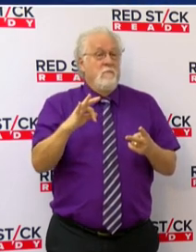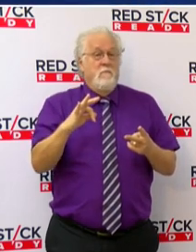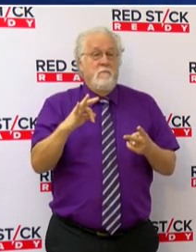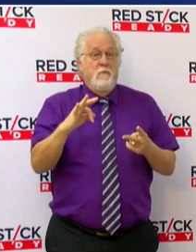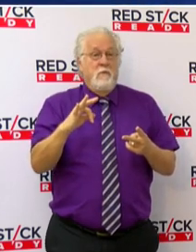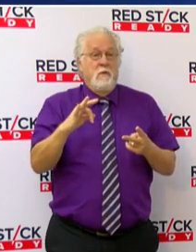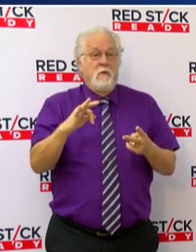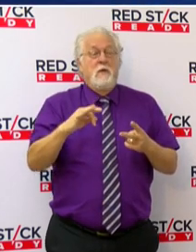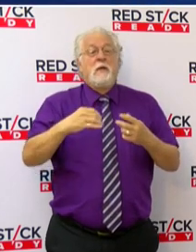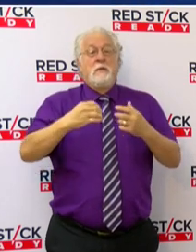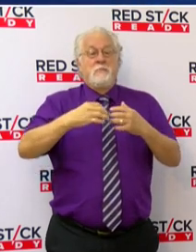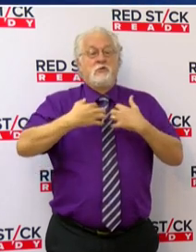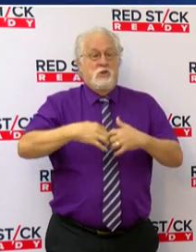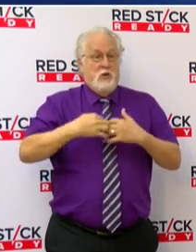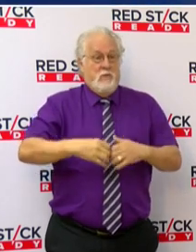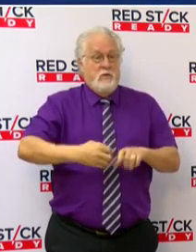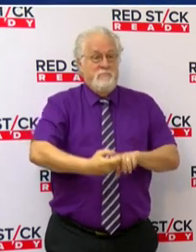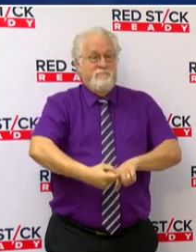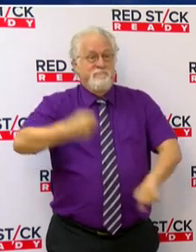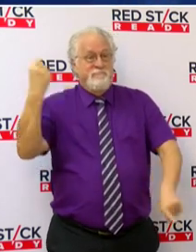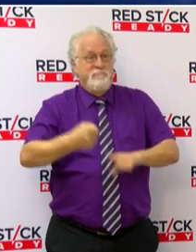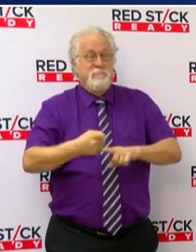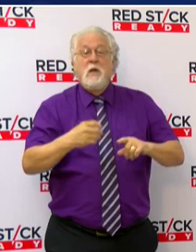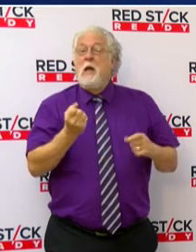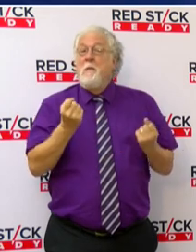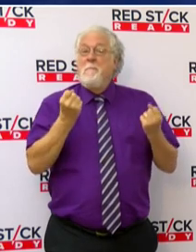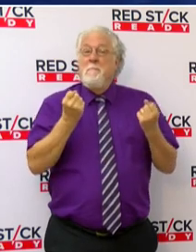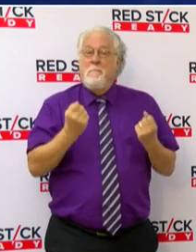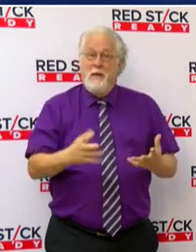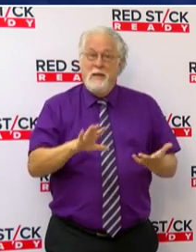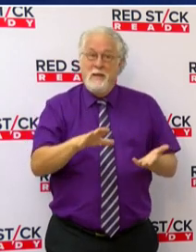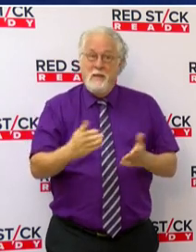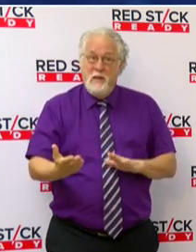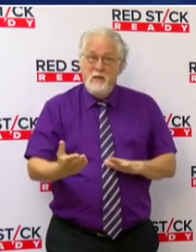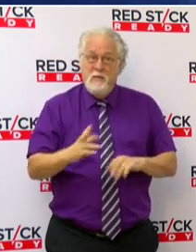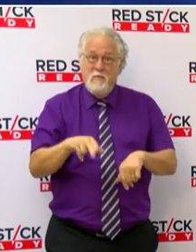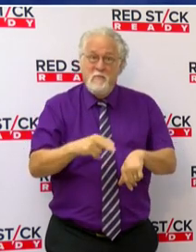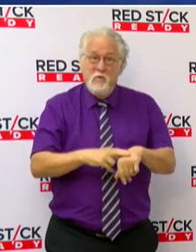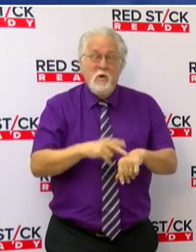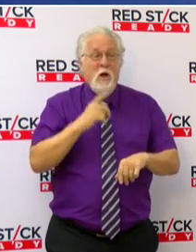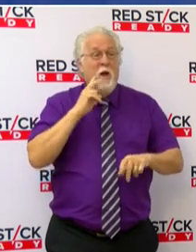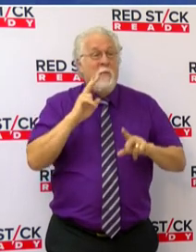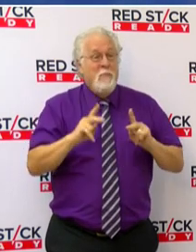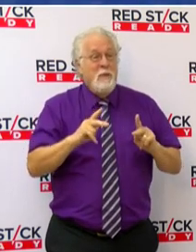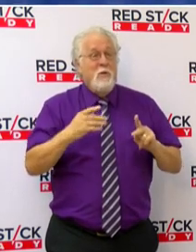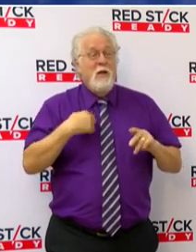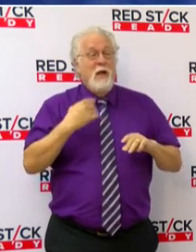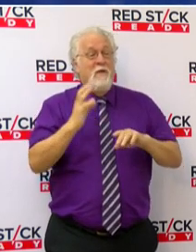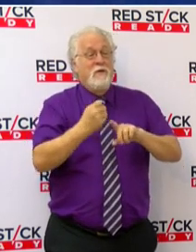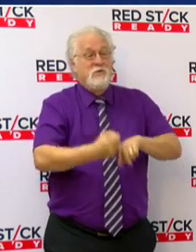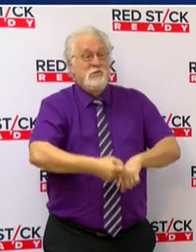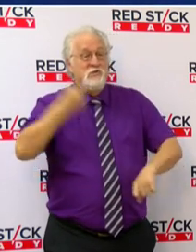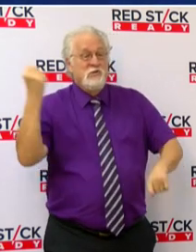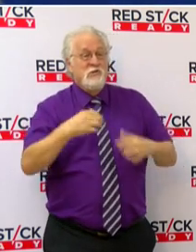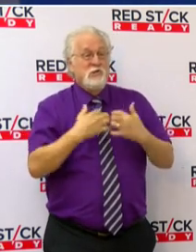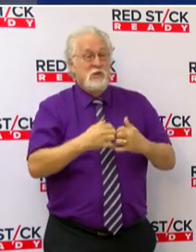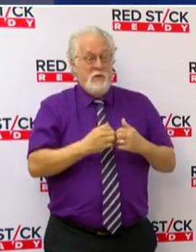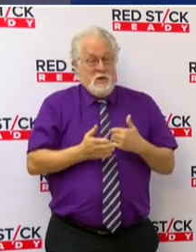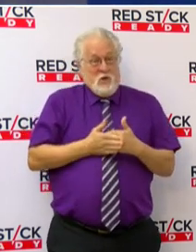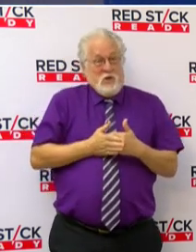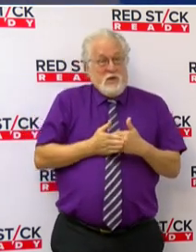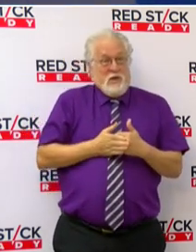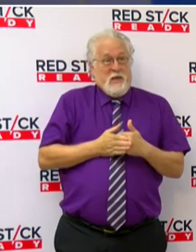generators. Many of these deaths, of course, were people who had generators near